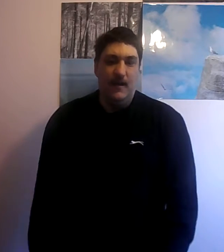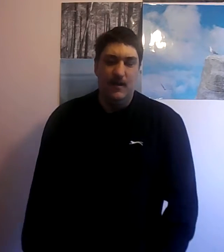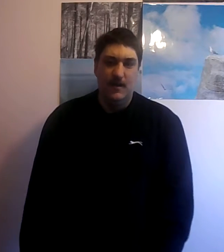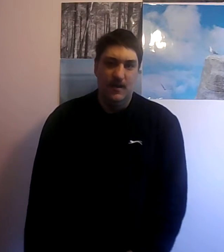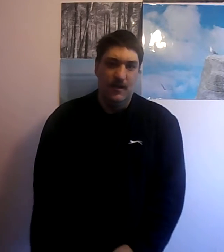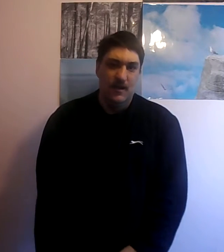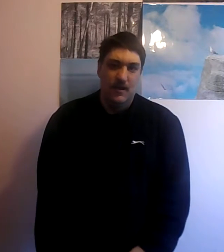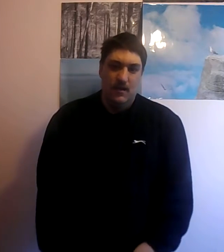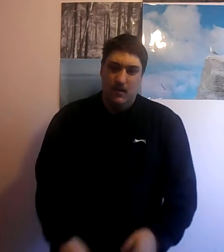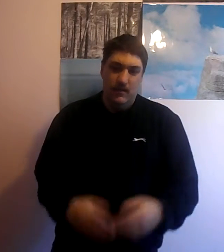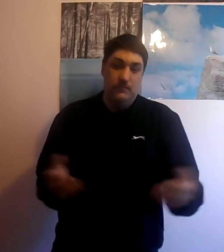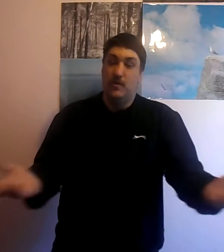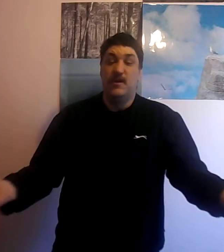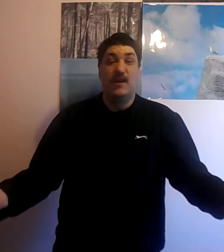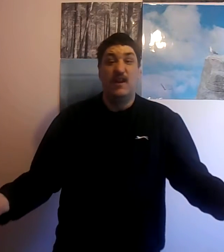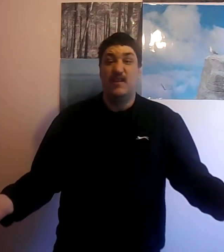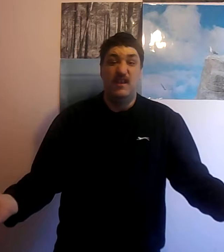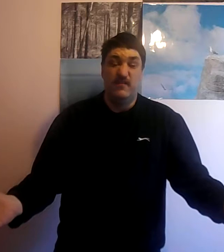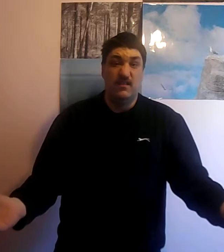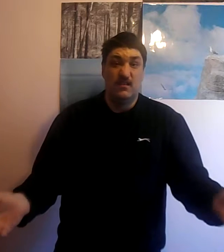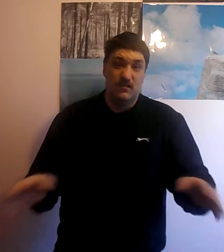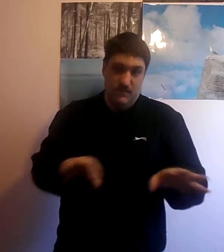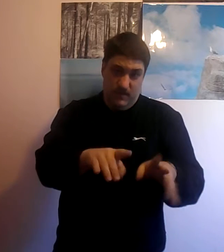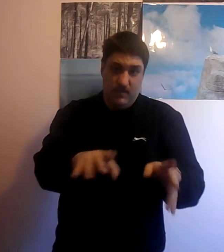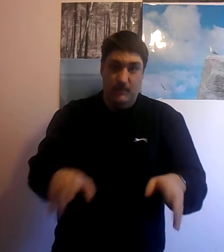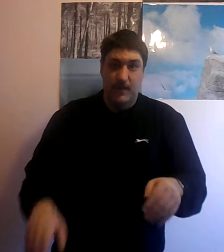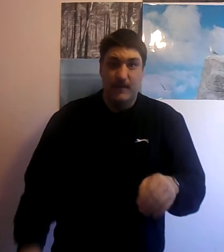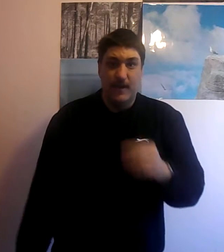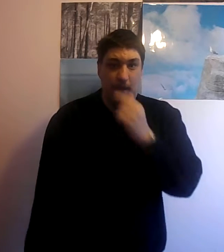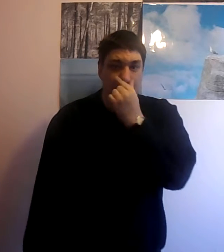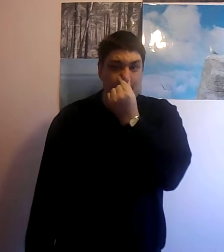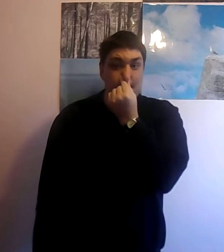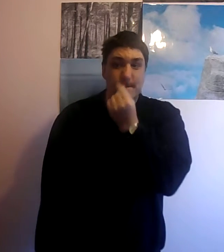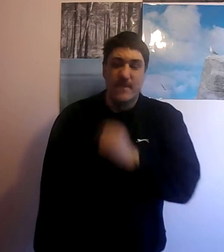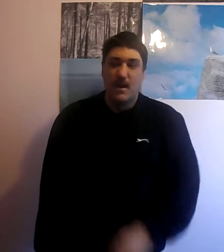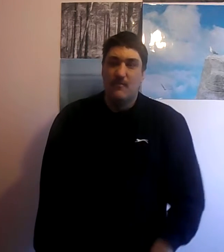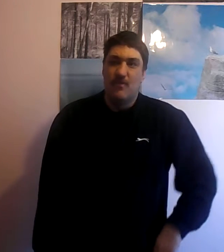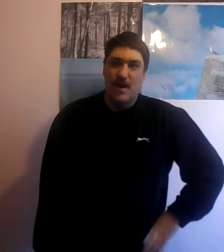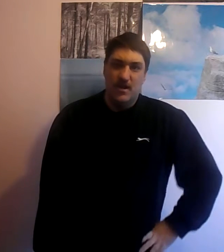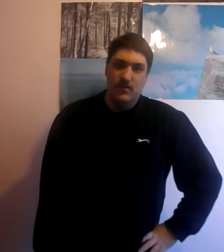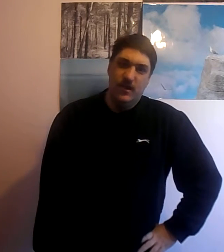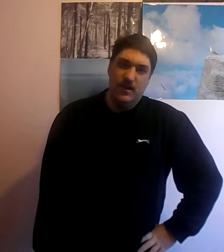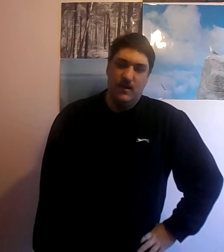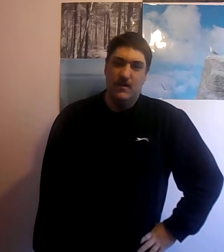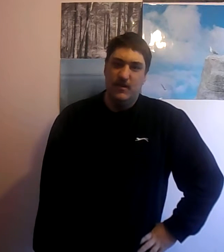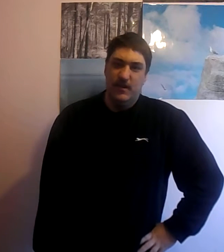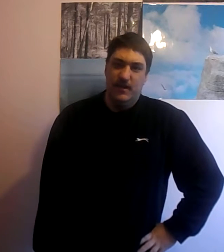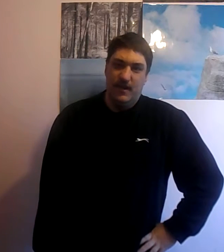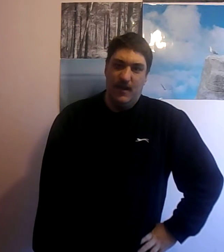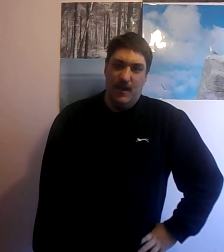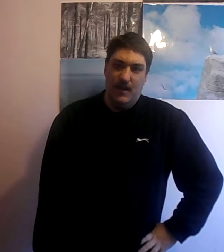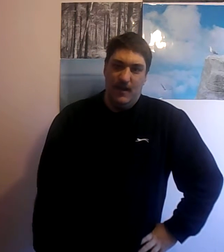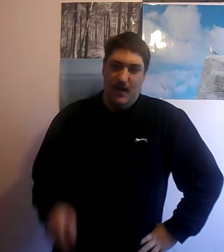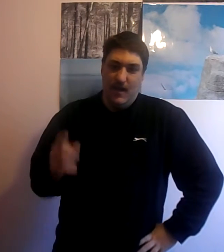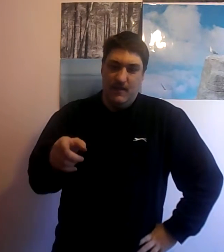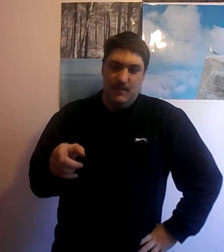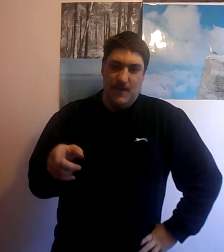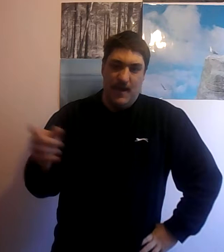and point and clicks even to some degree right you need you need item a